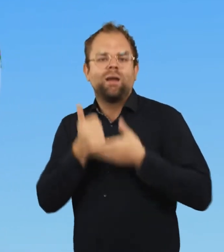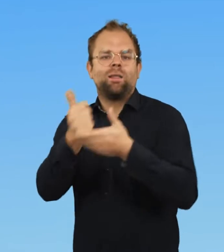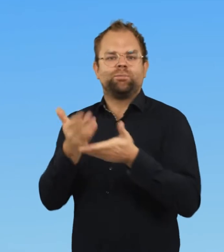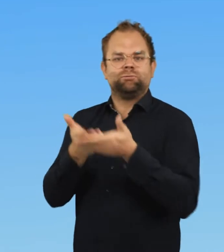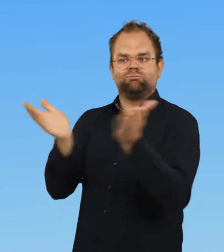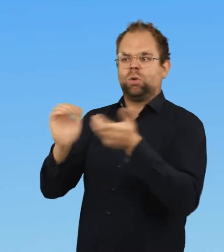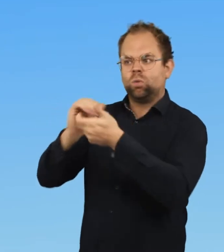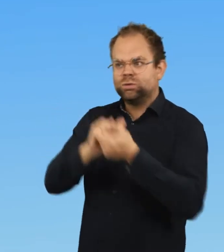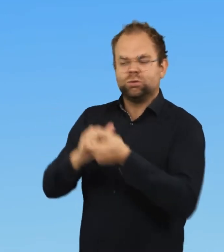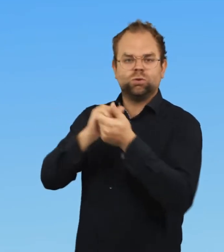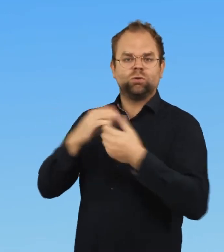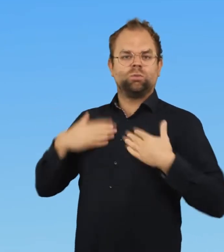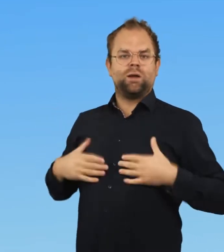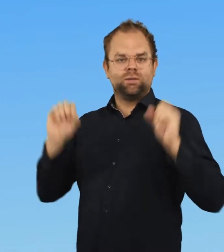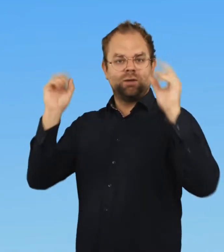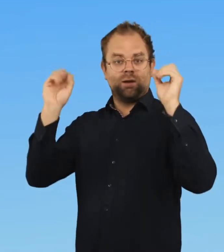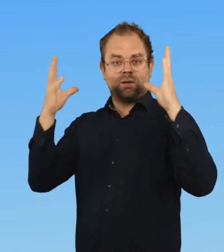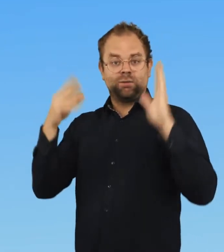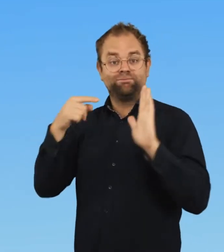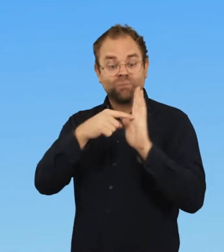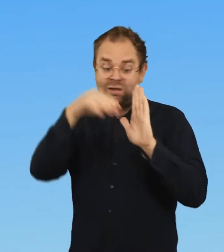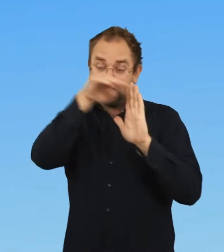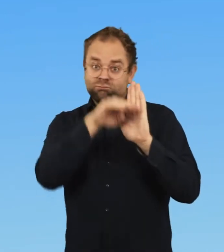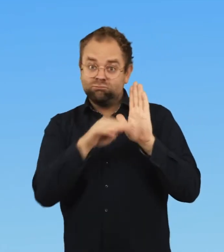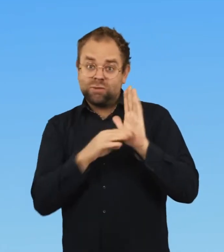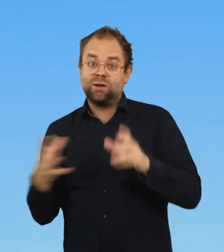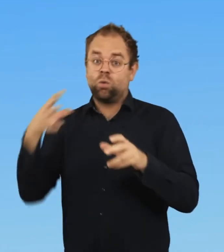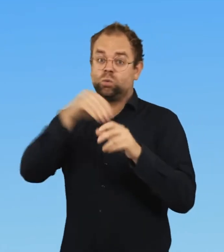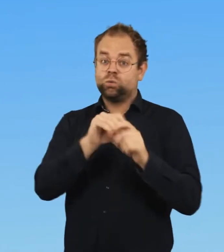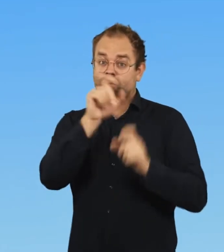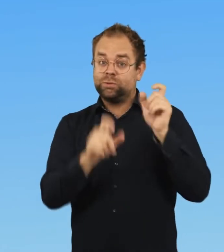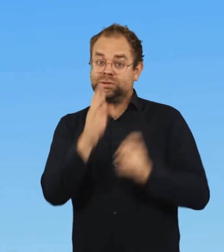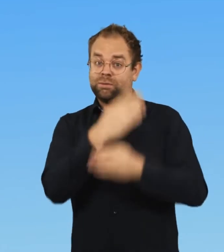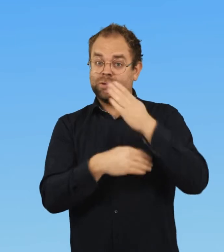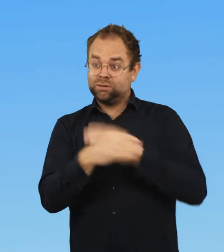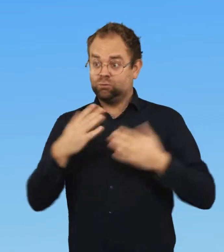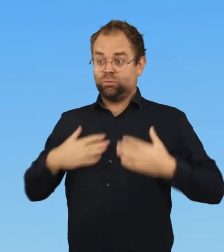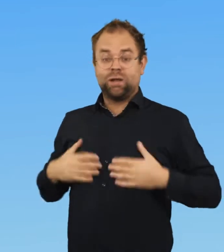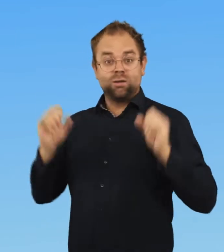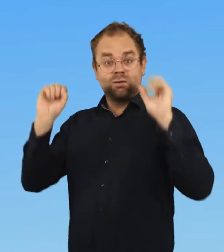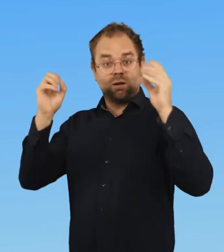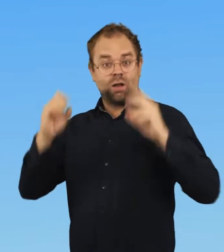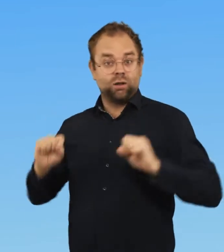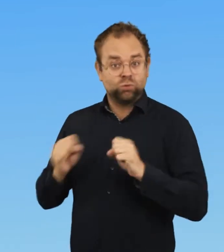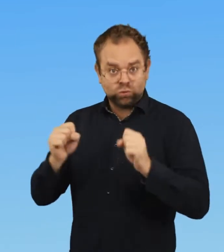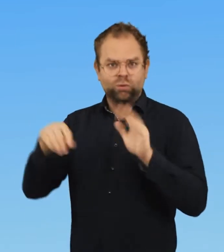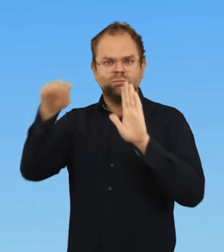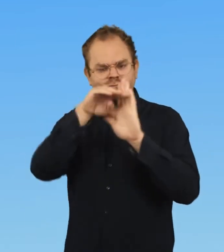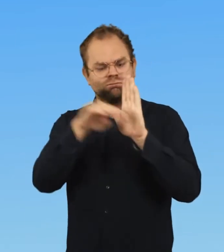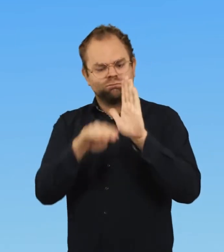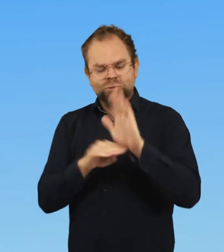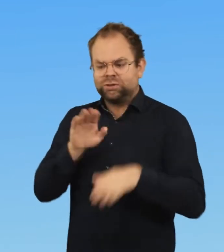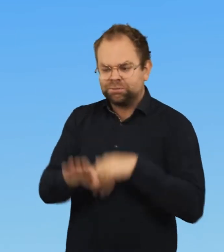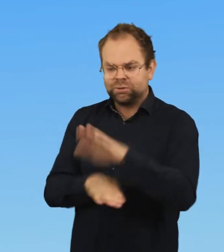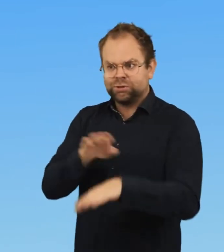The IASC guidelines for the inclusion of persons with disabilities in humanitarian action set out essential